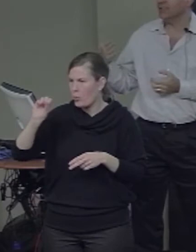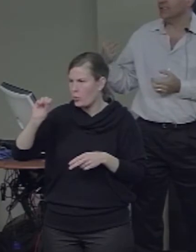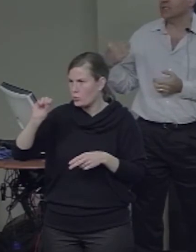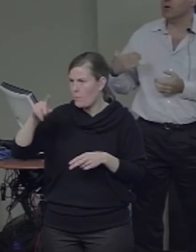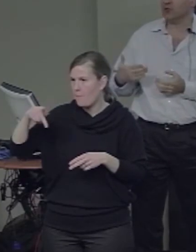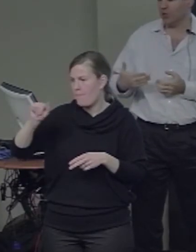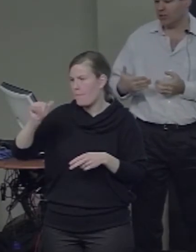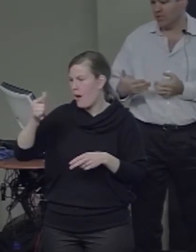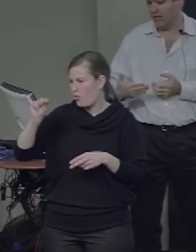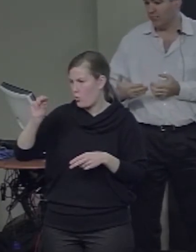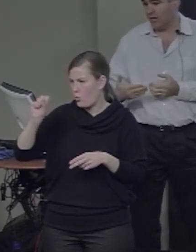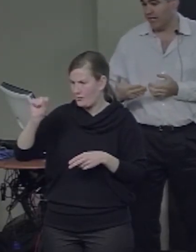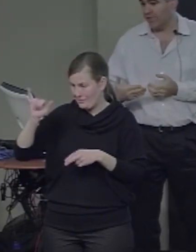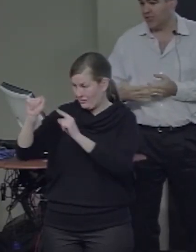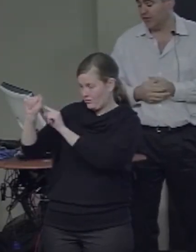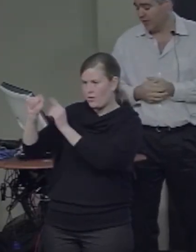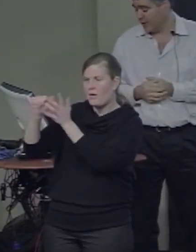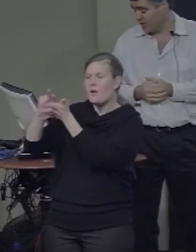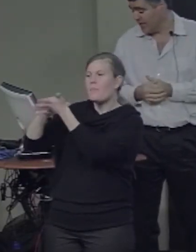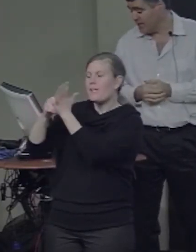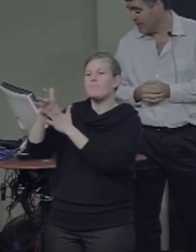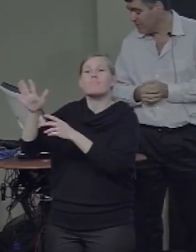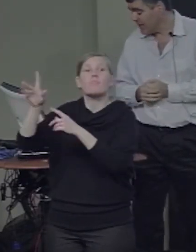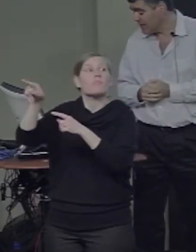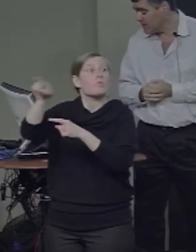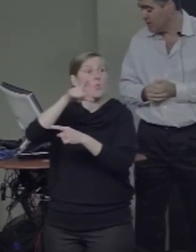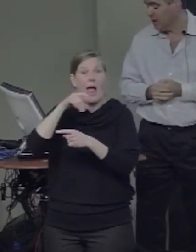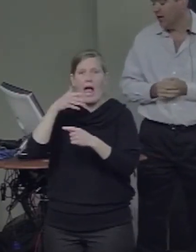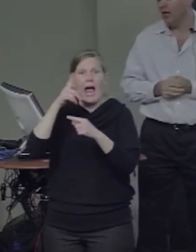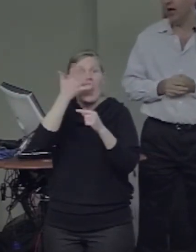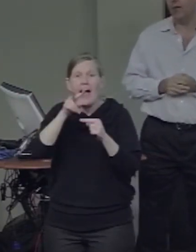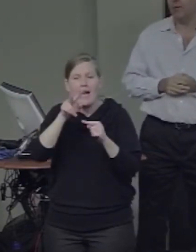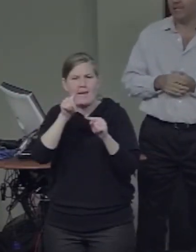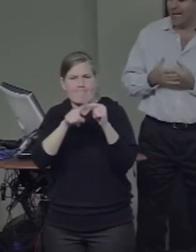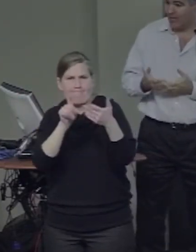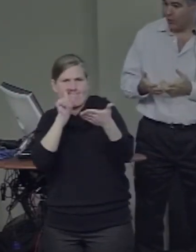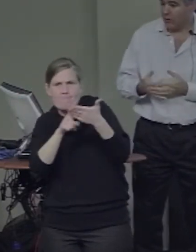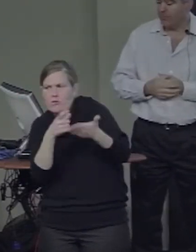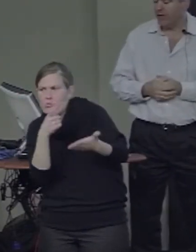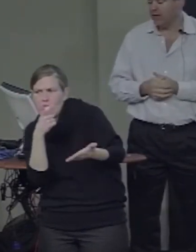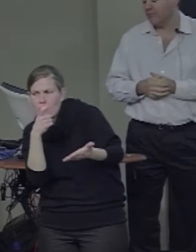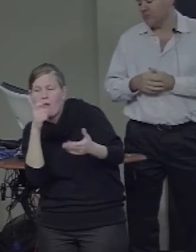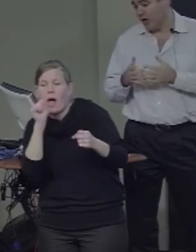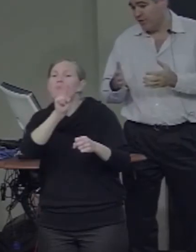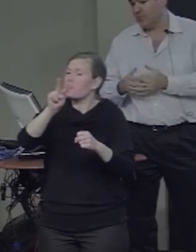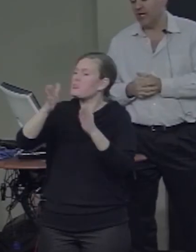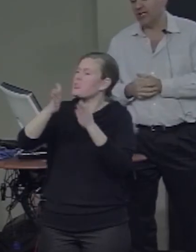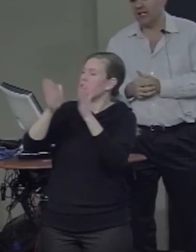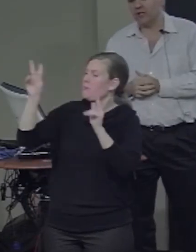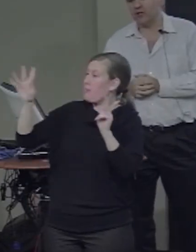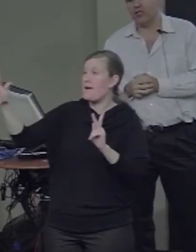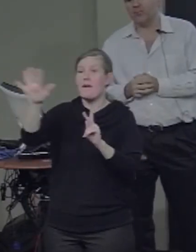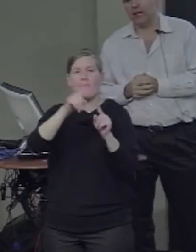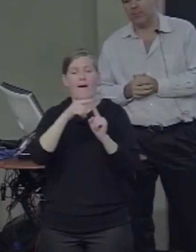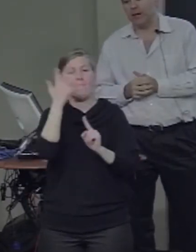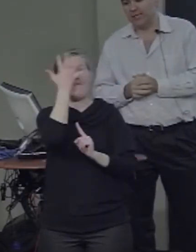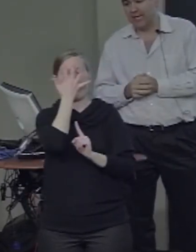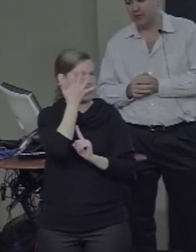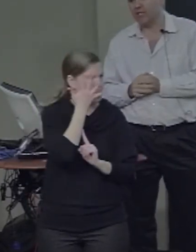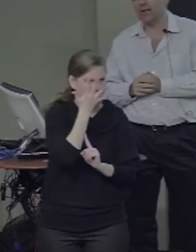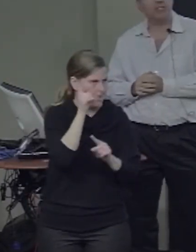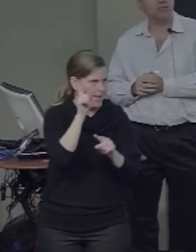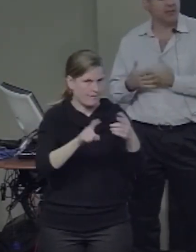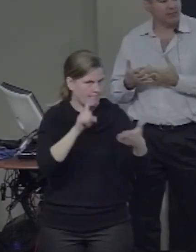of faces is much worse than recognition of other kinds of objects. It often is caused by